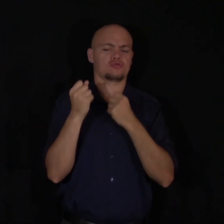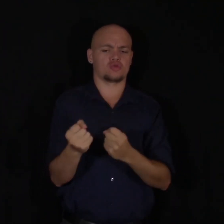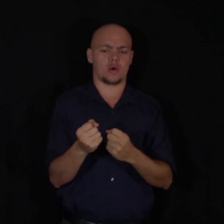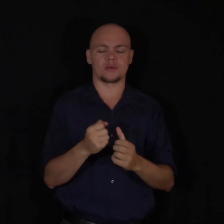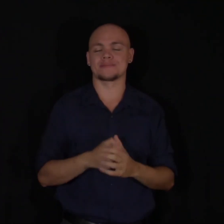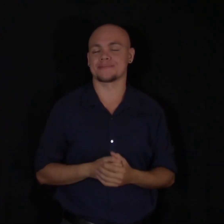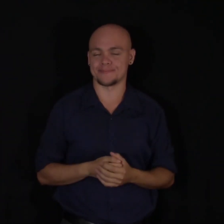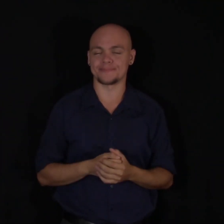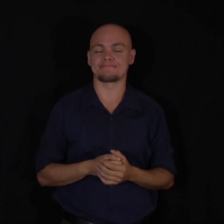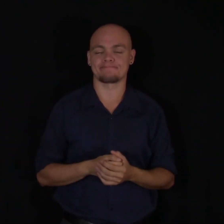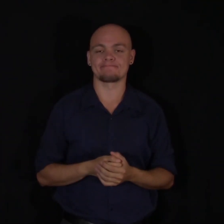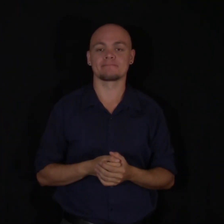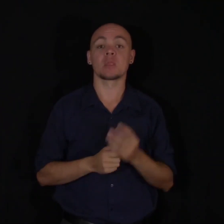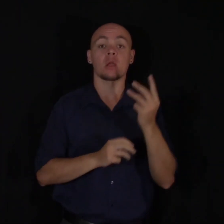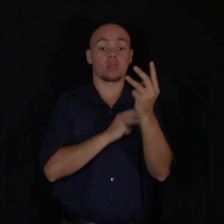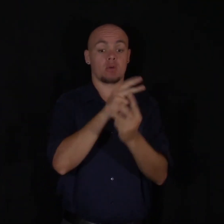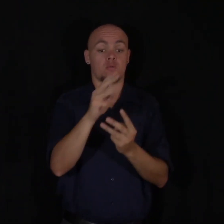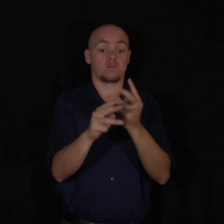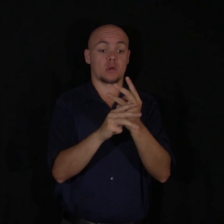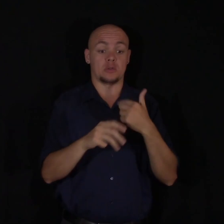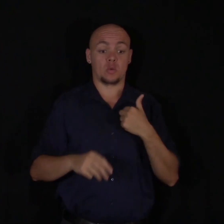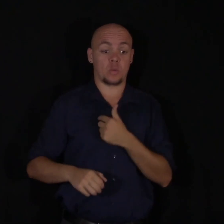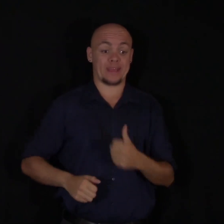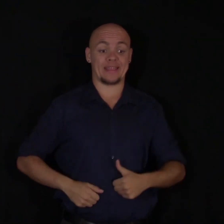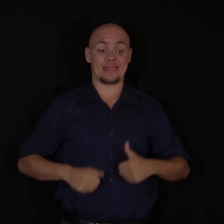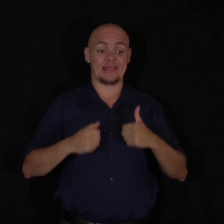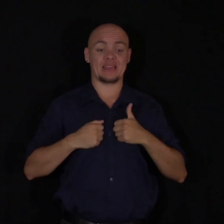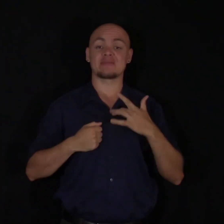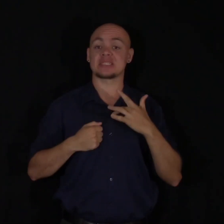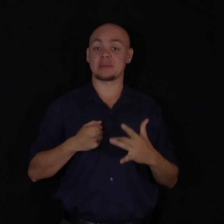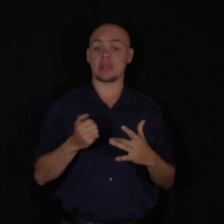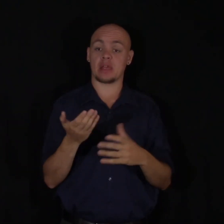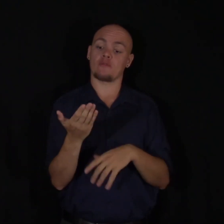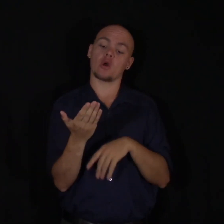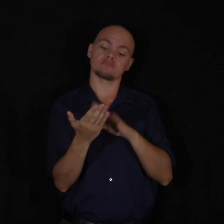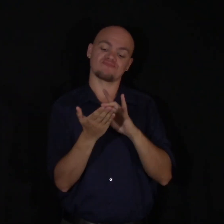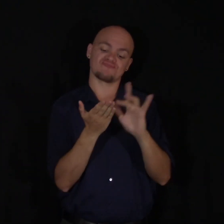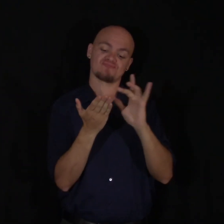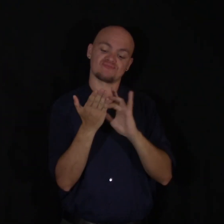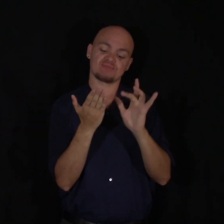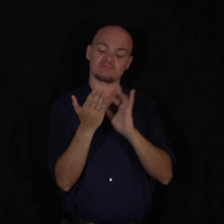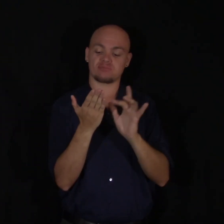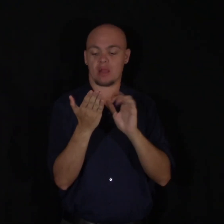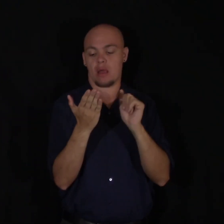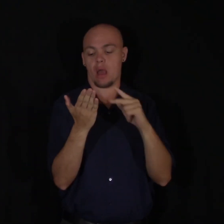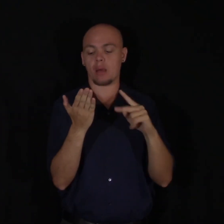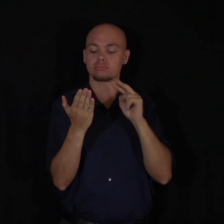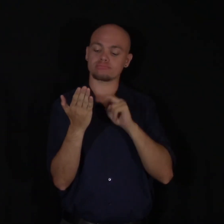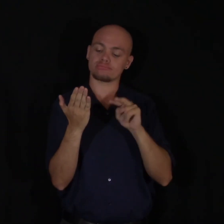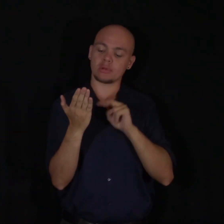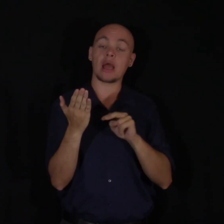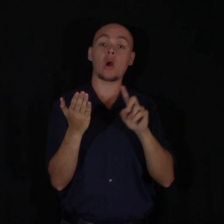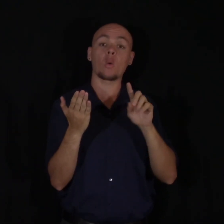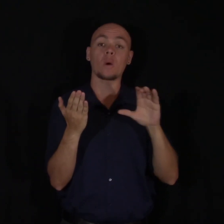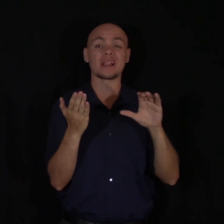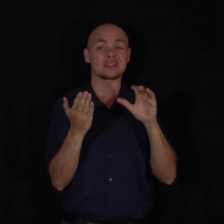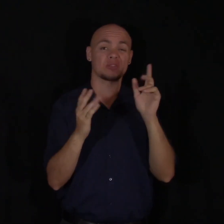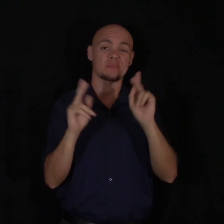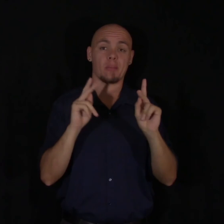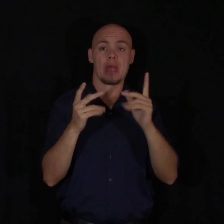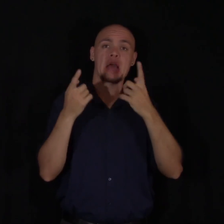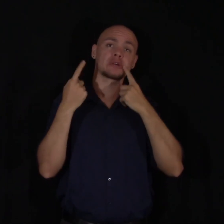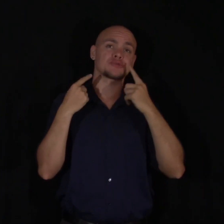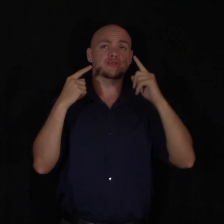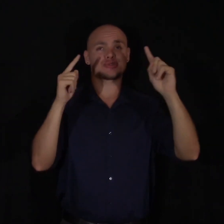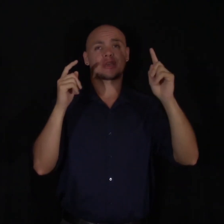We live in a world where we can easily kind of go on our phones, open an app. And we see hundreds of people achieving thousands of